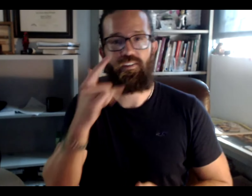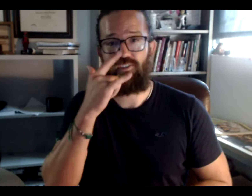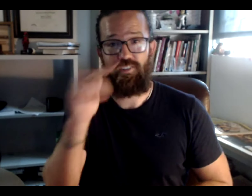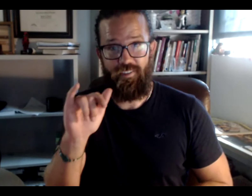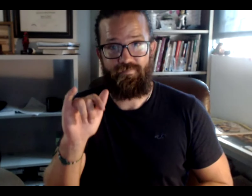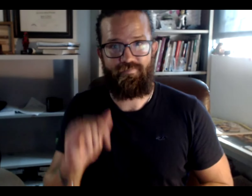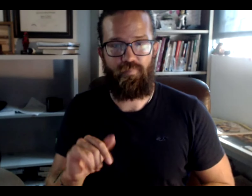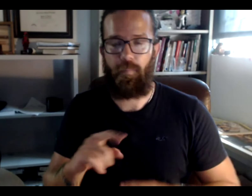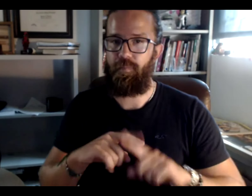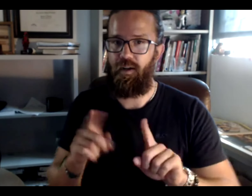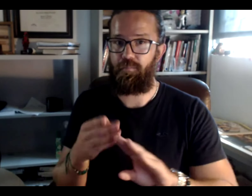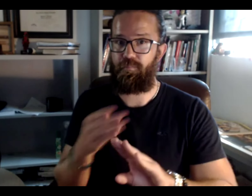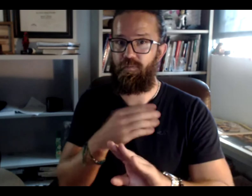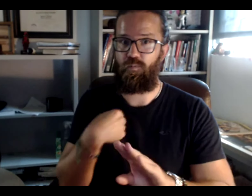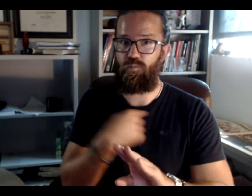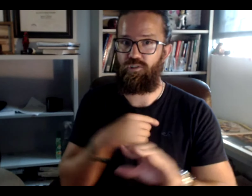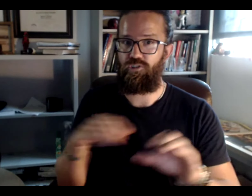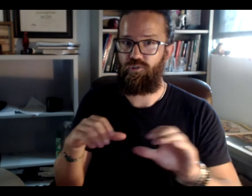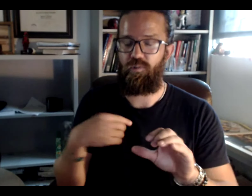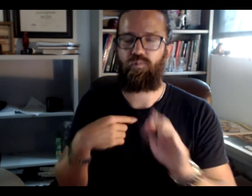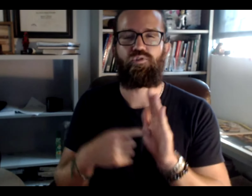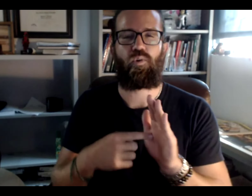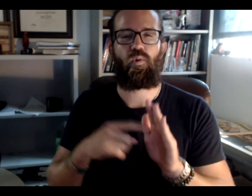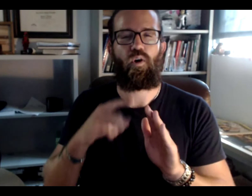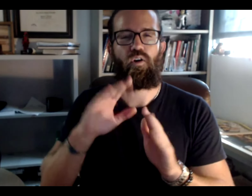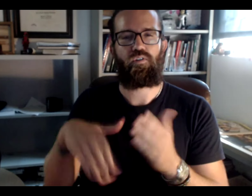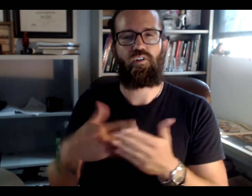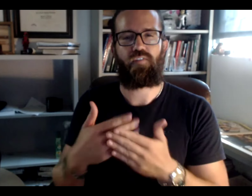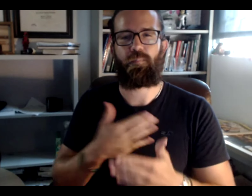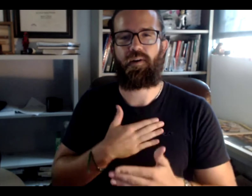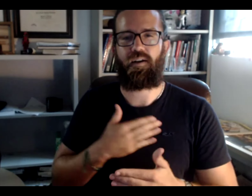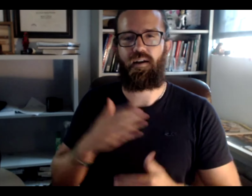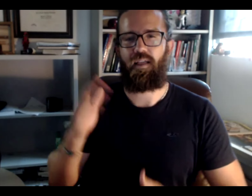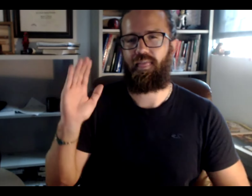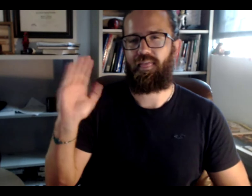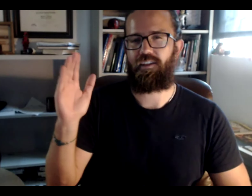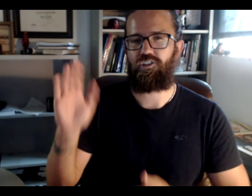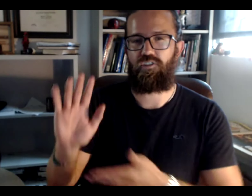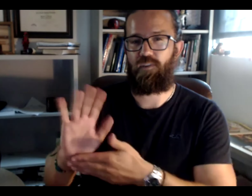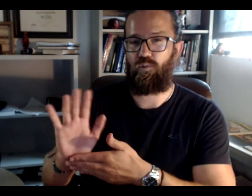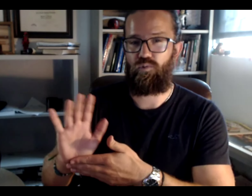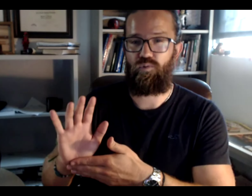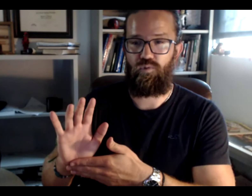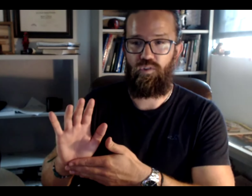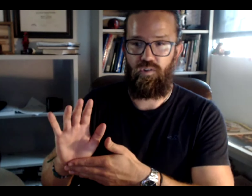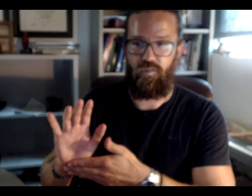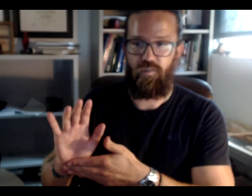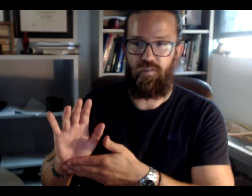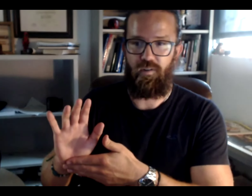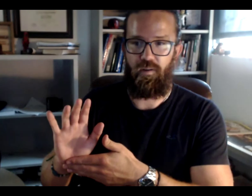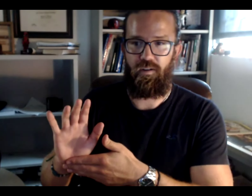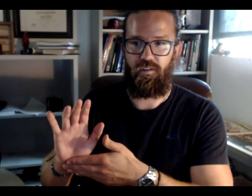Let me show you what week one looks like. But, before we do that, I want to show you all